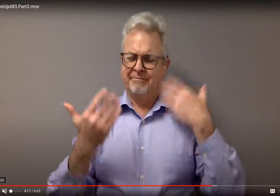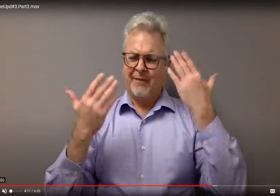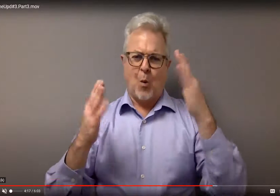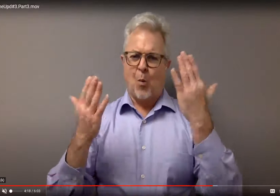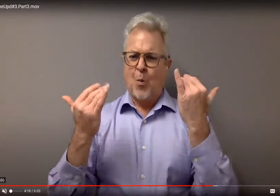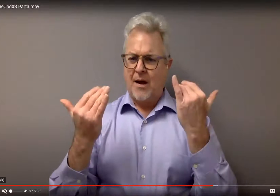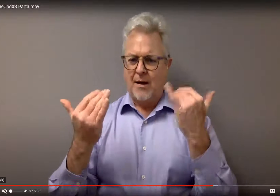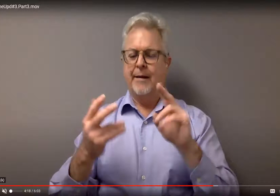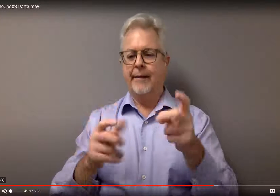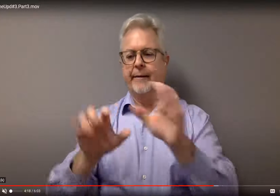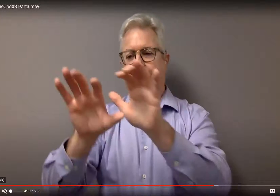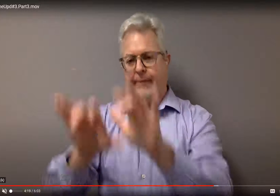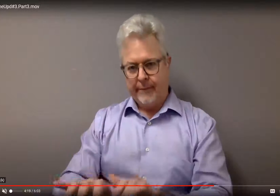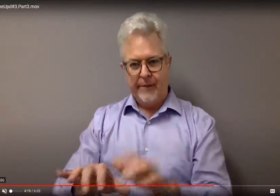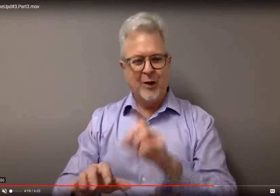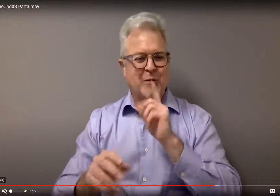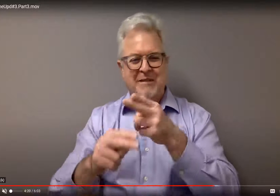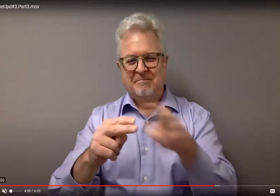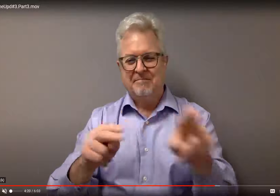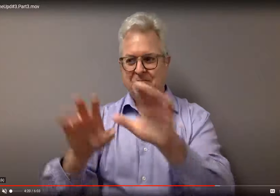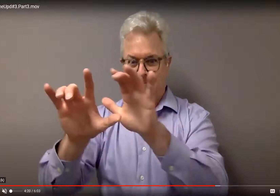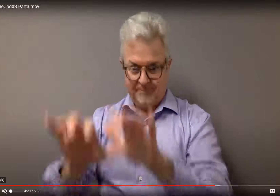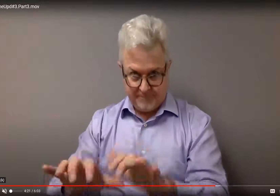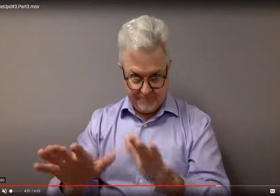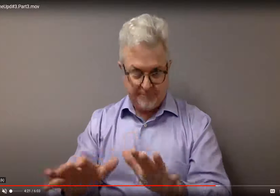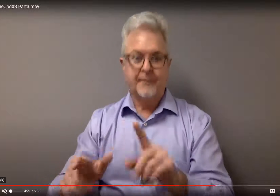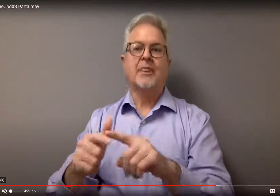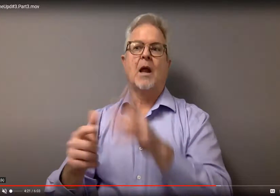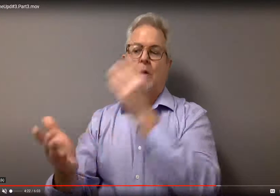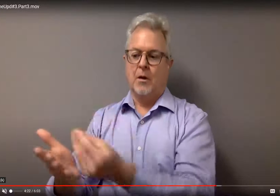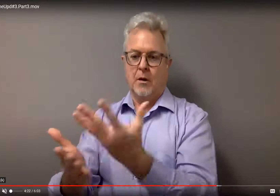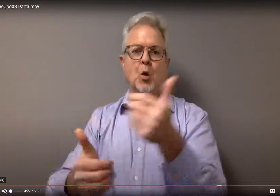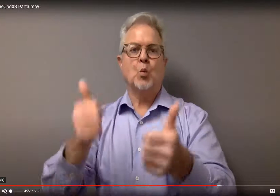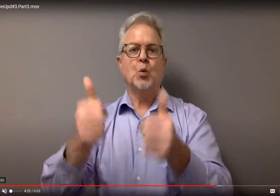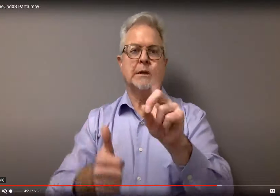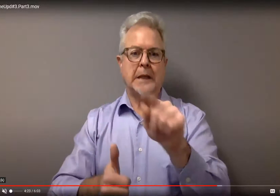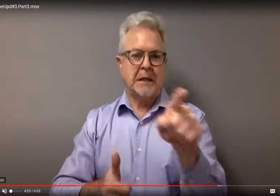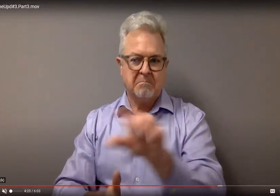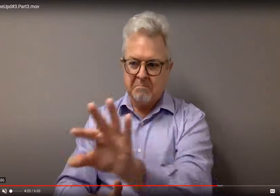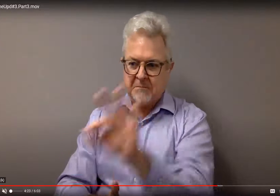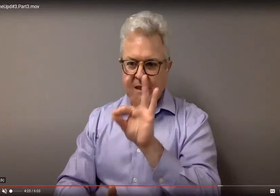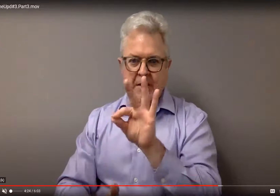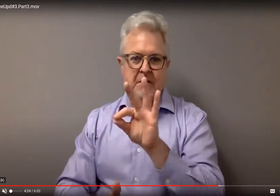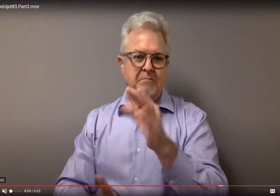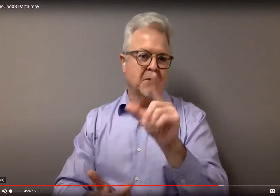information should transfer. I'm not sure why it doesn't, but it's really very brief. And then it will bring up dates.